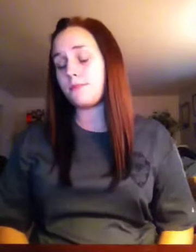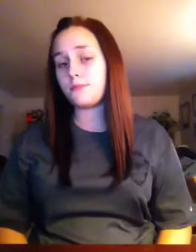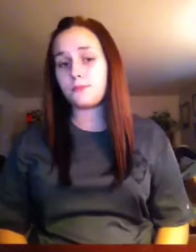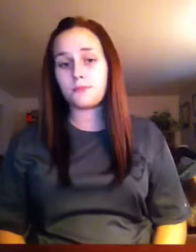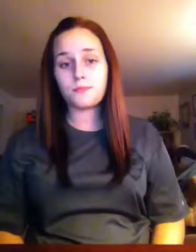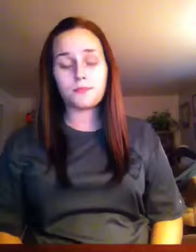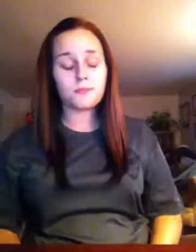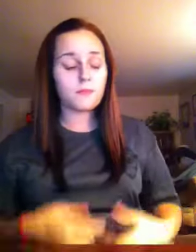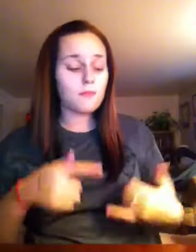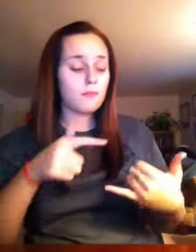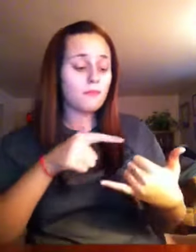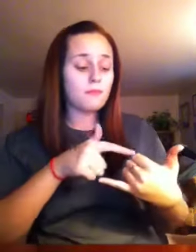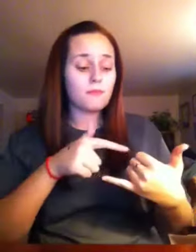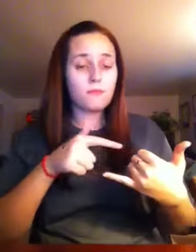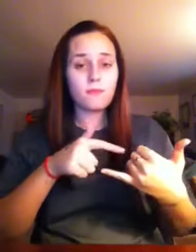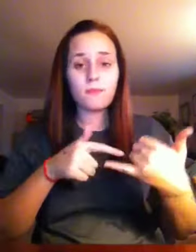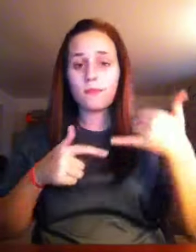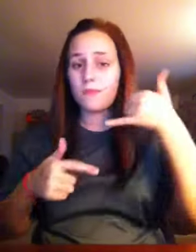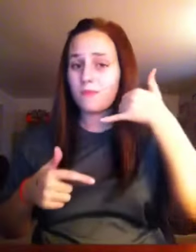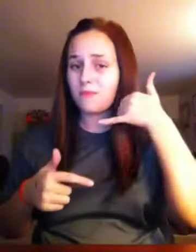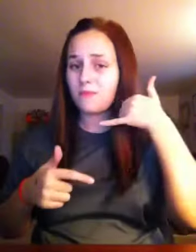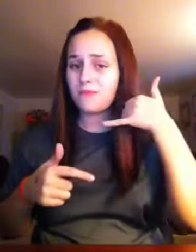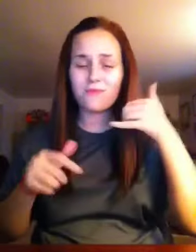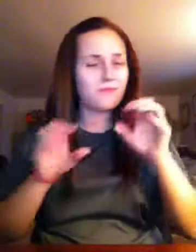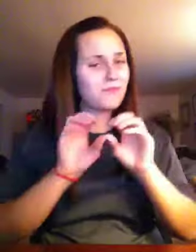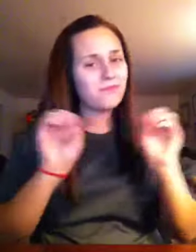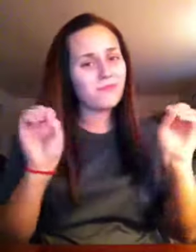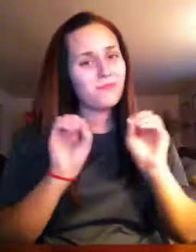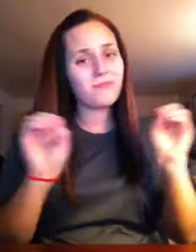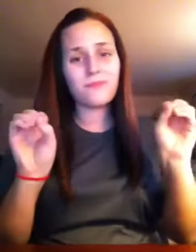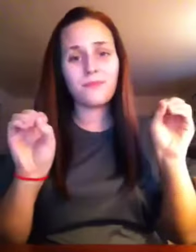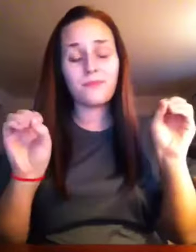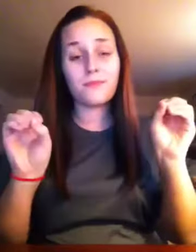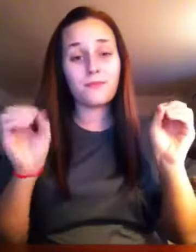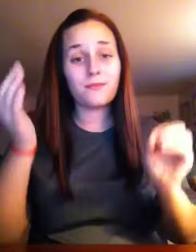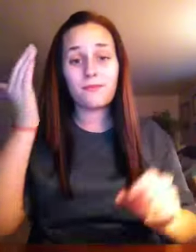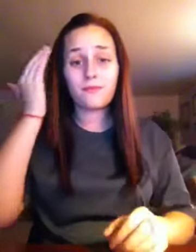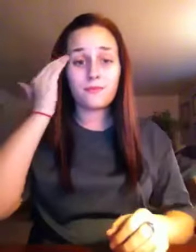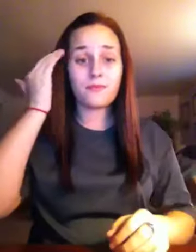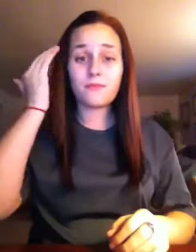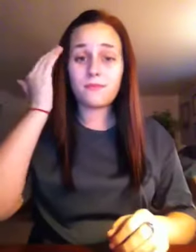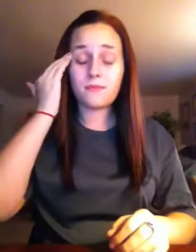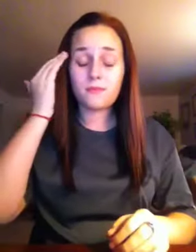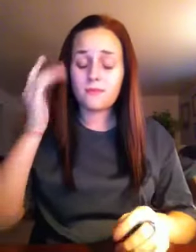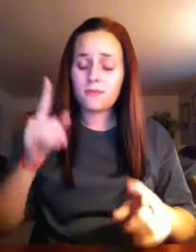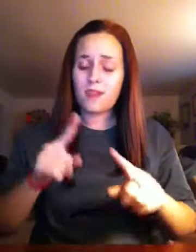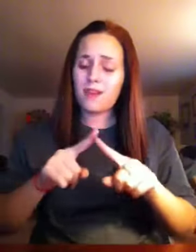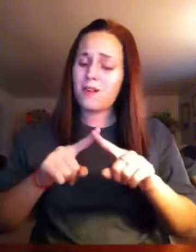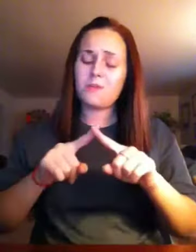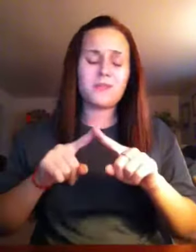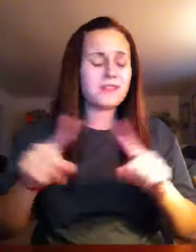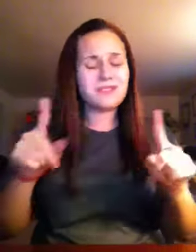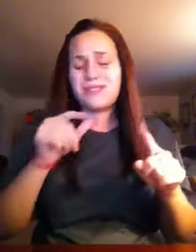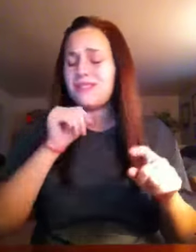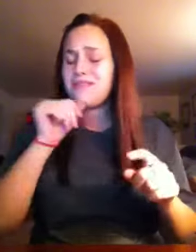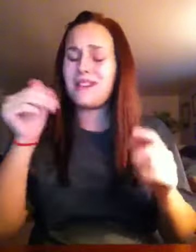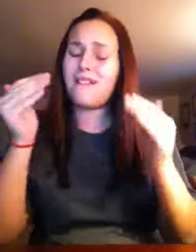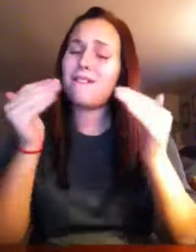I dialed your number but you wouldn't be there I knew the whole time but it's still not